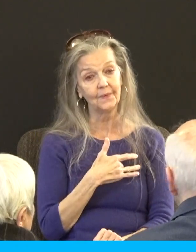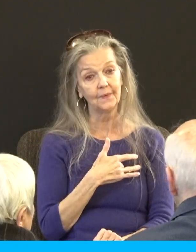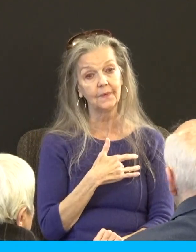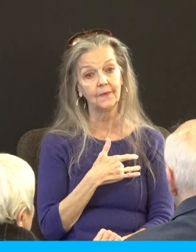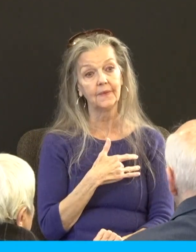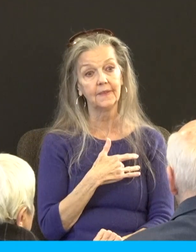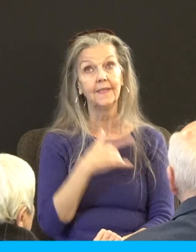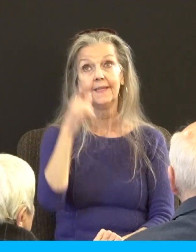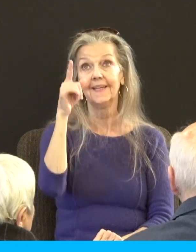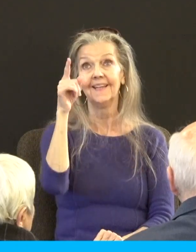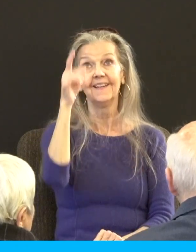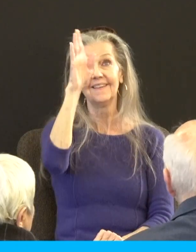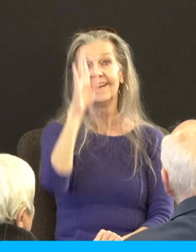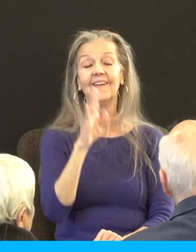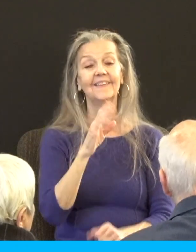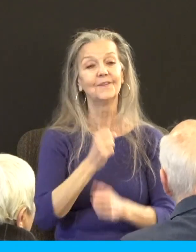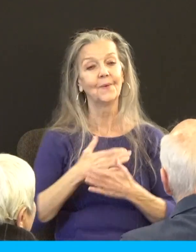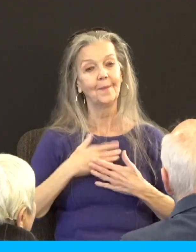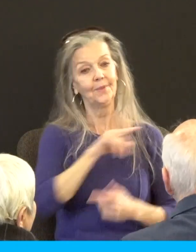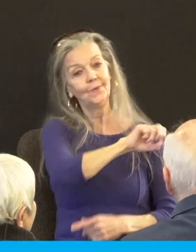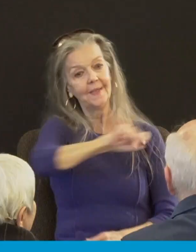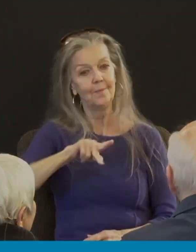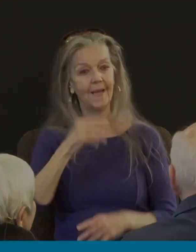happy you came home let's stand let's pray